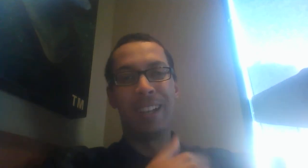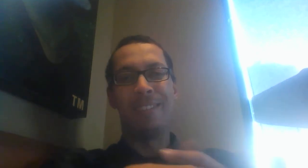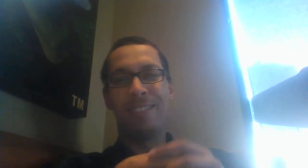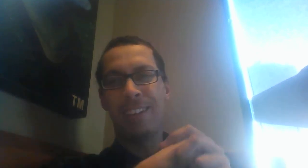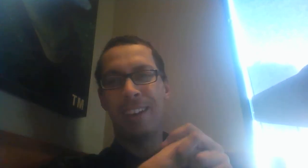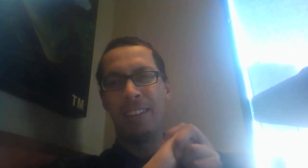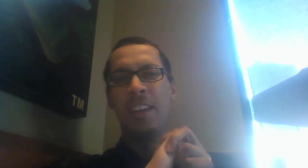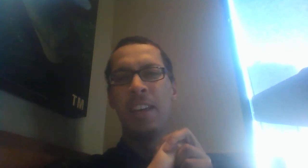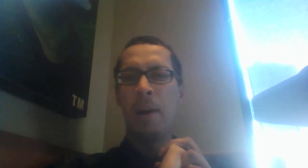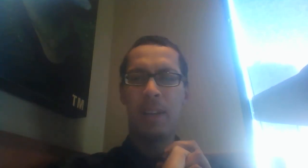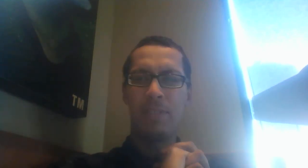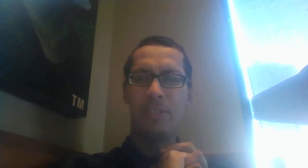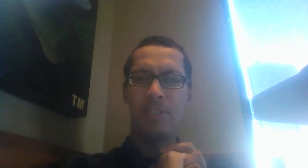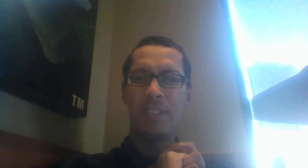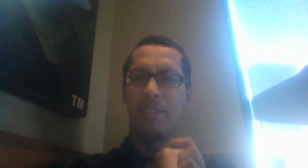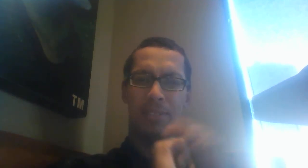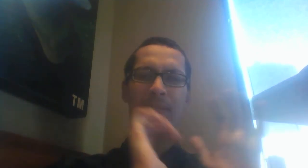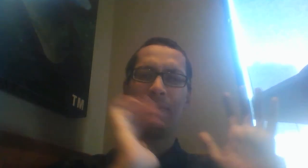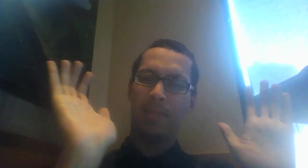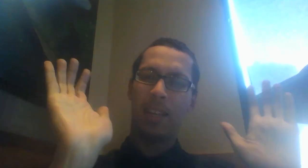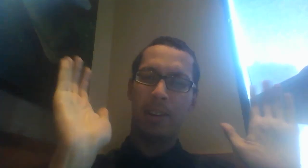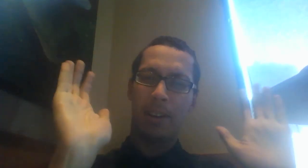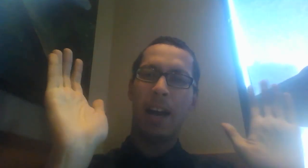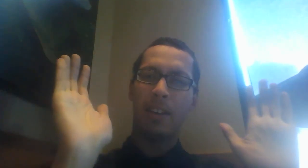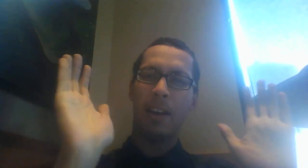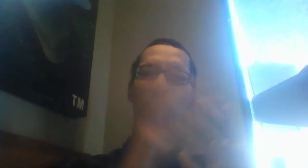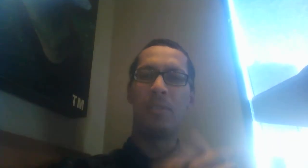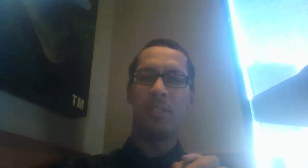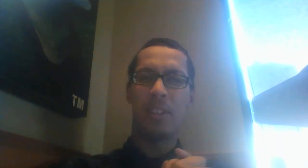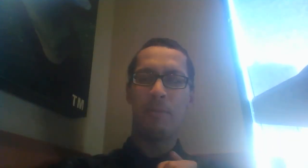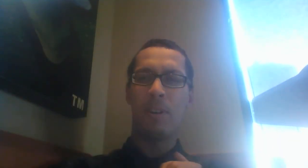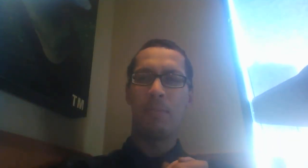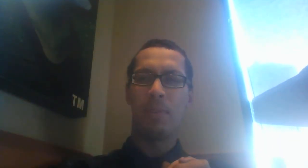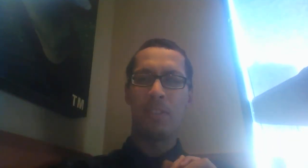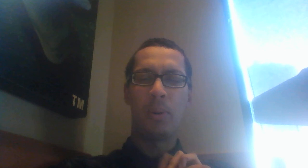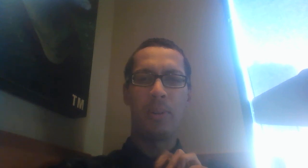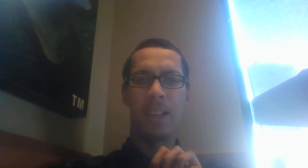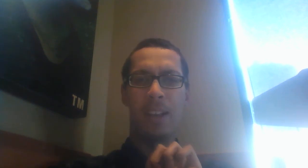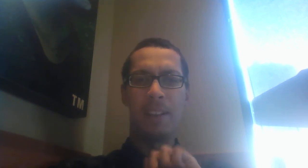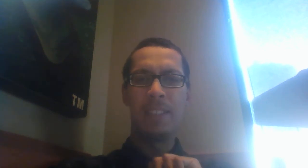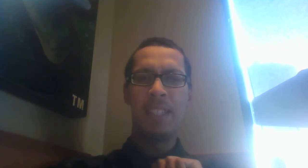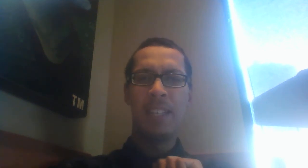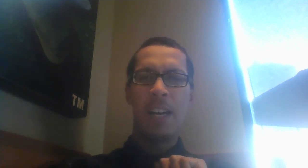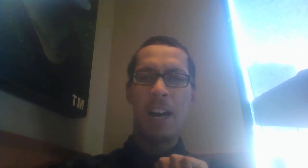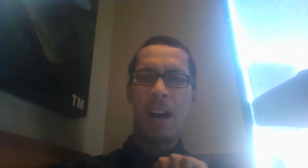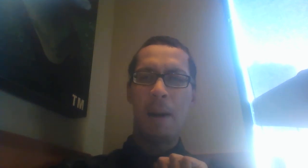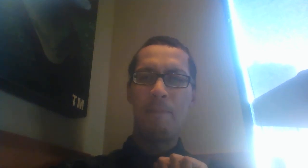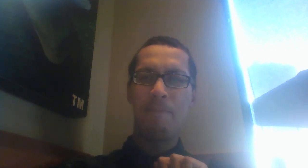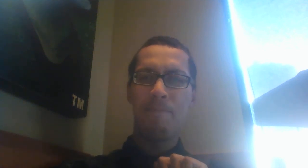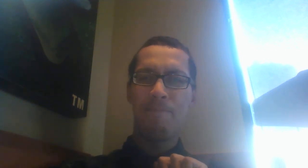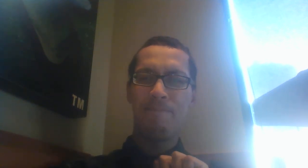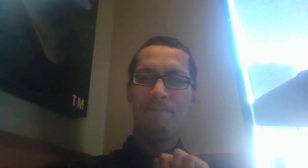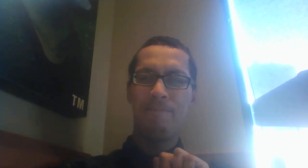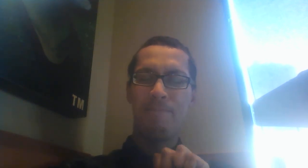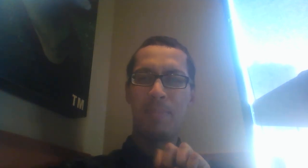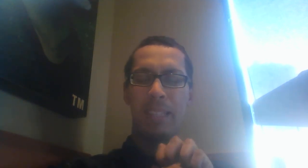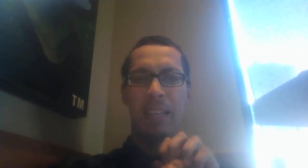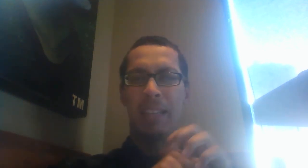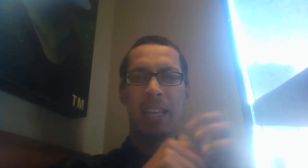Gleeson's son, but eventually doesn't, you know, as I warned earlier on with a spoiler alert. Um, but then again,